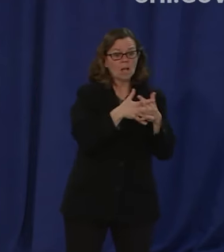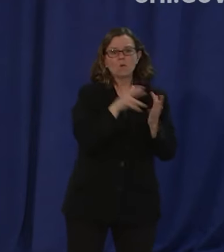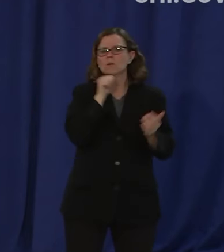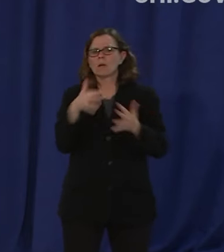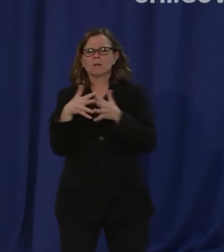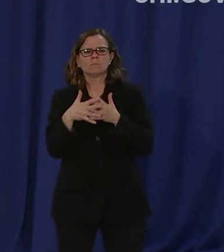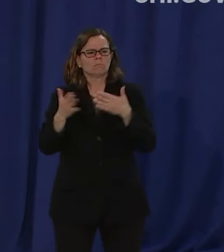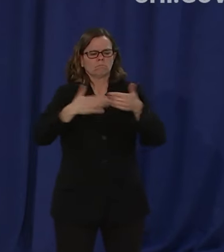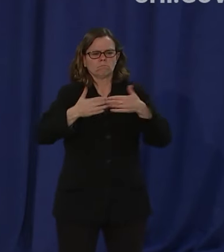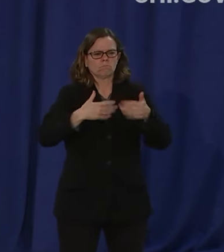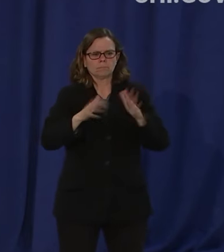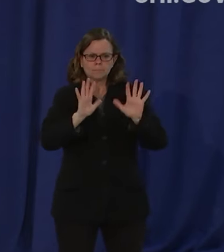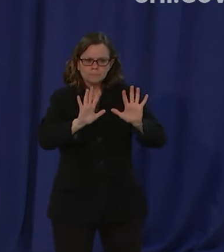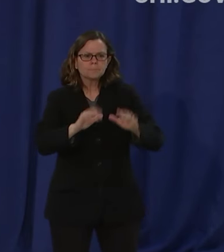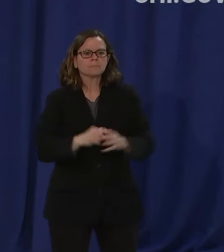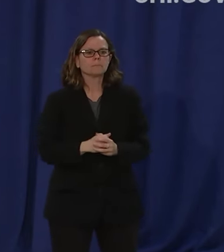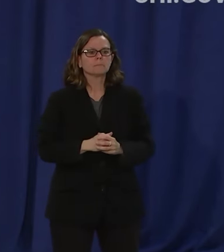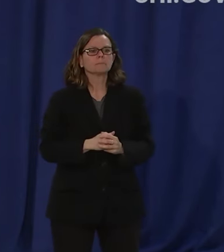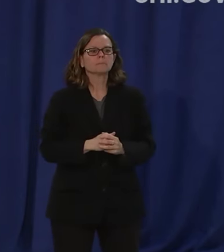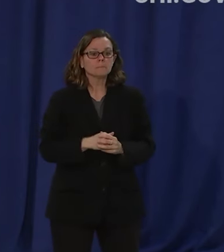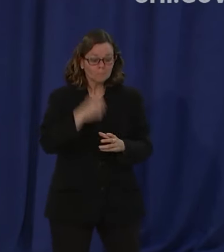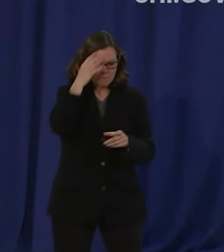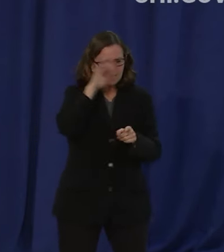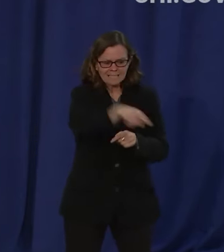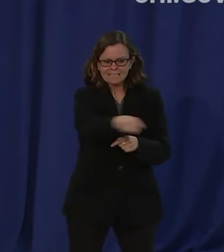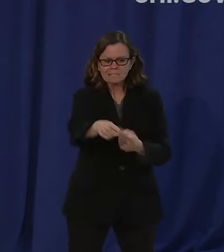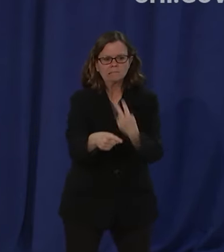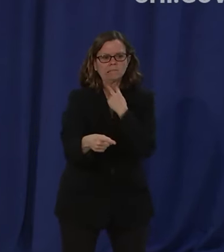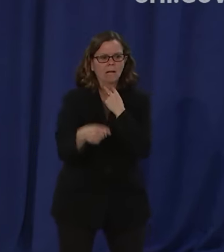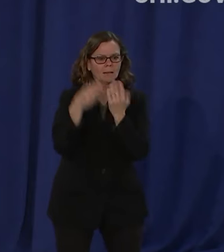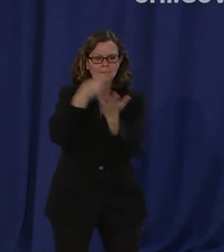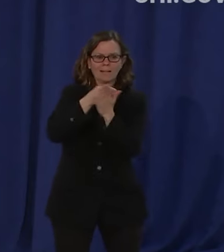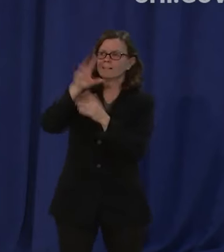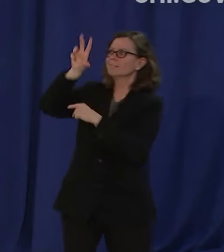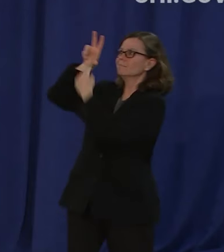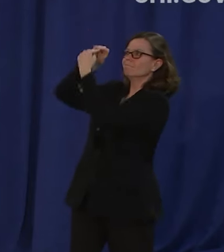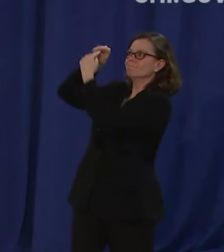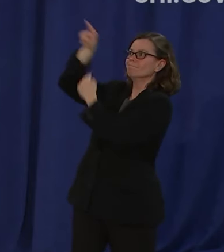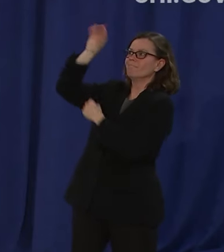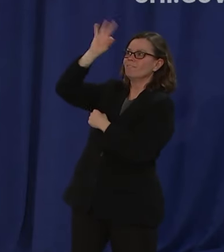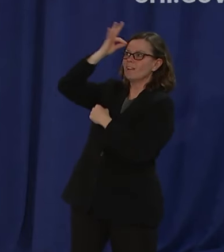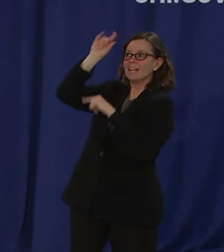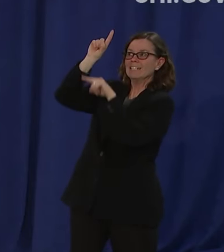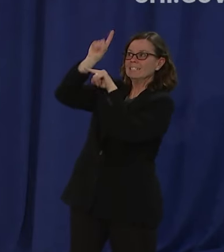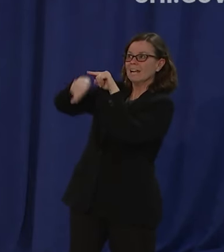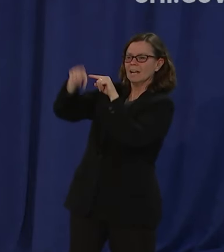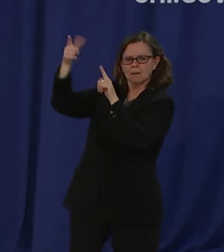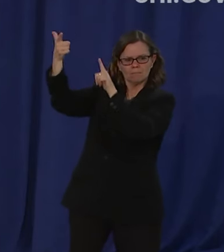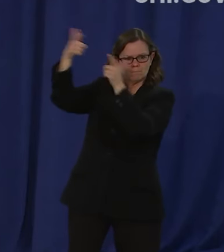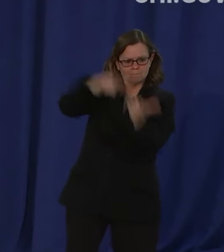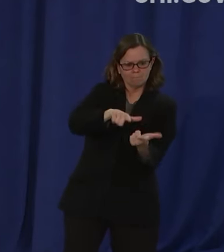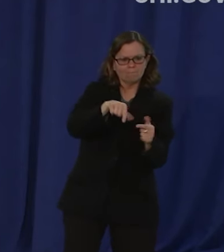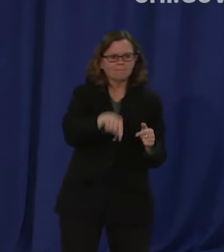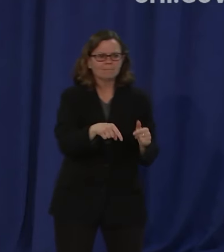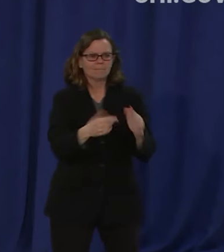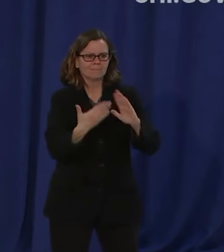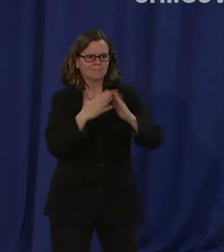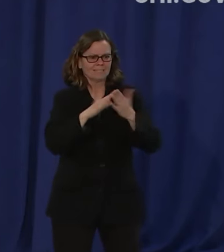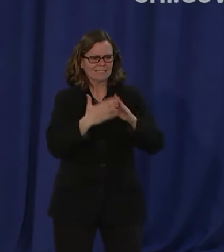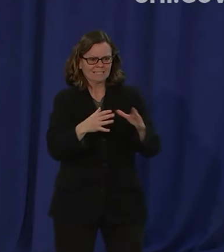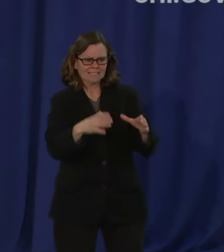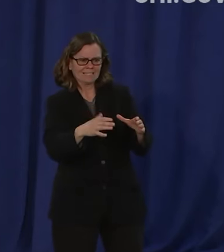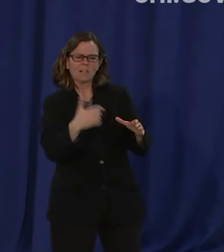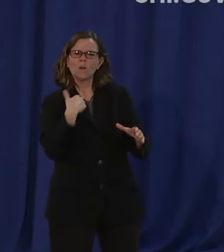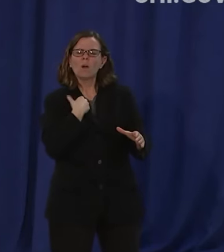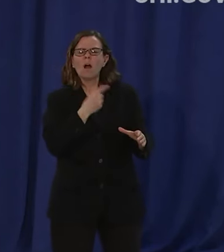uh to these federal funds that's why we codified an executive order that we will not discriminate against our residents